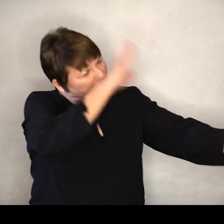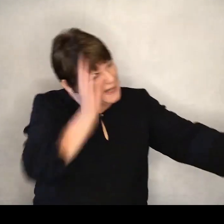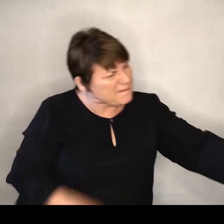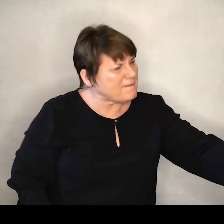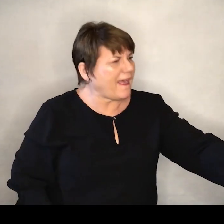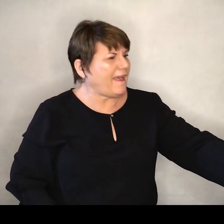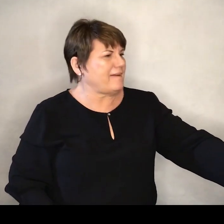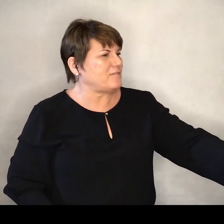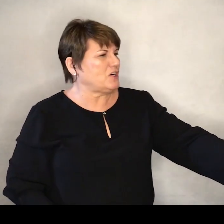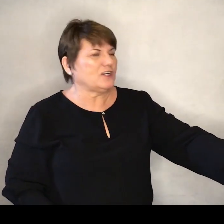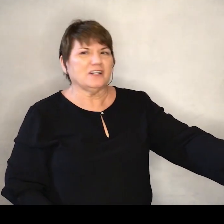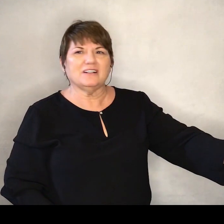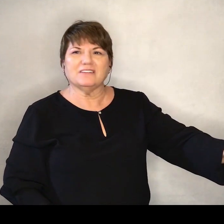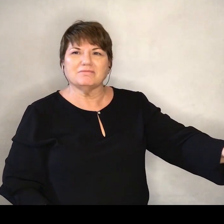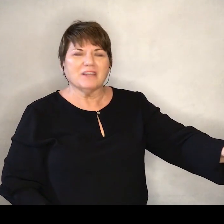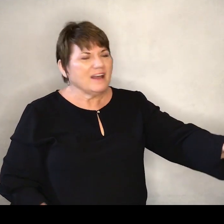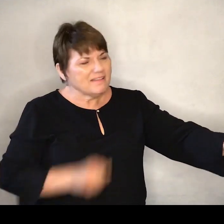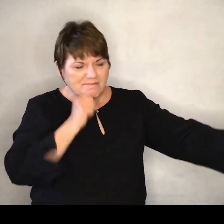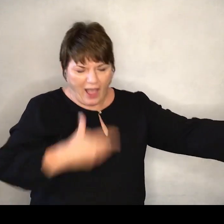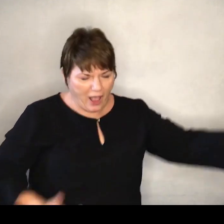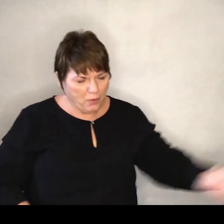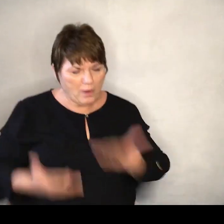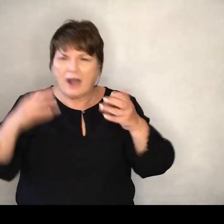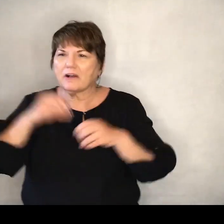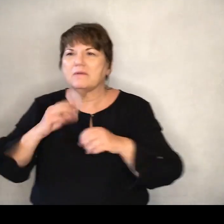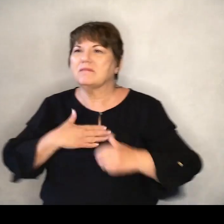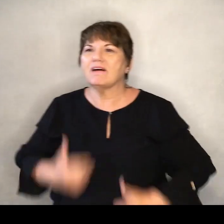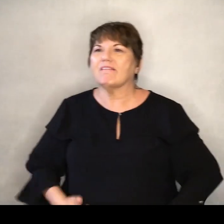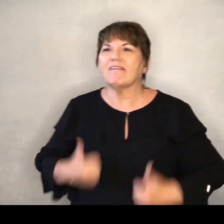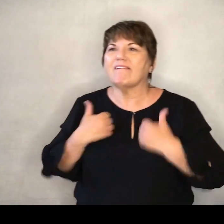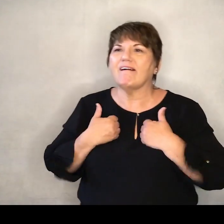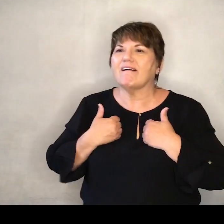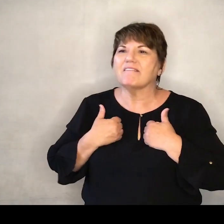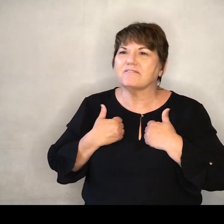be welcome here.